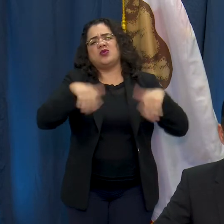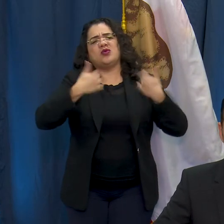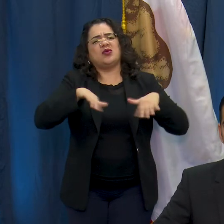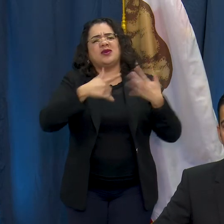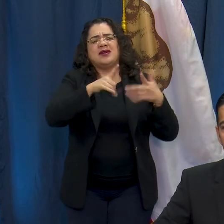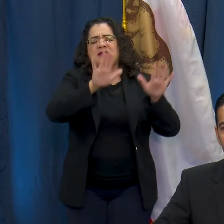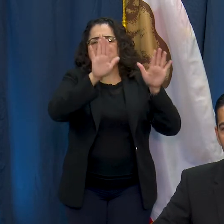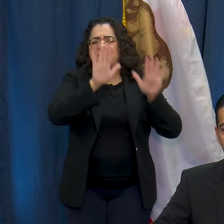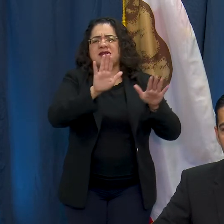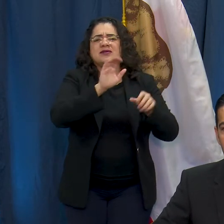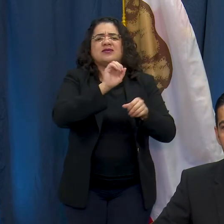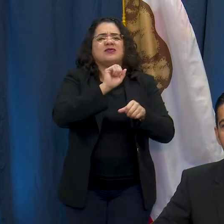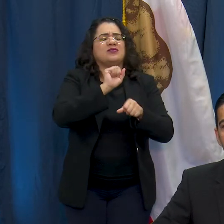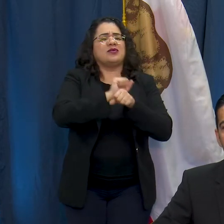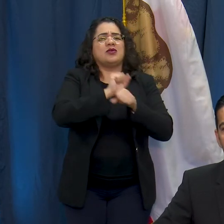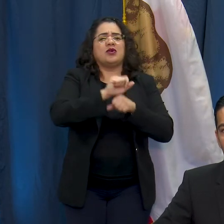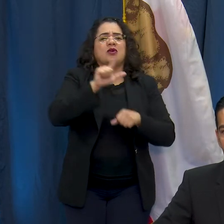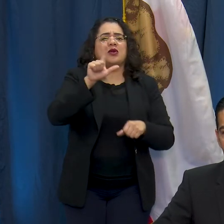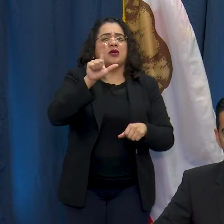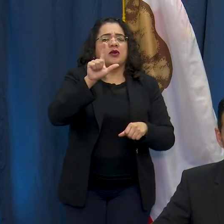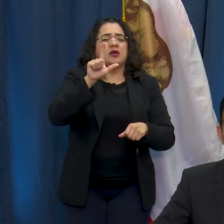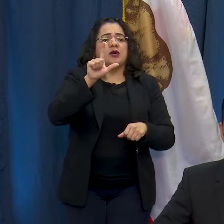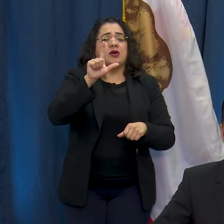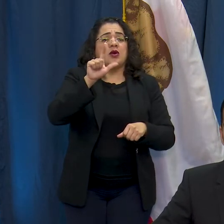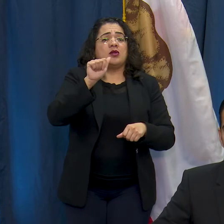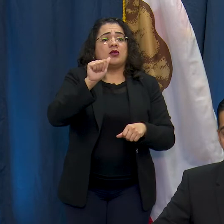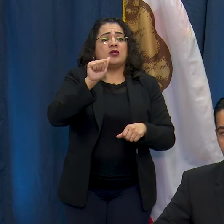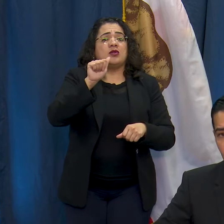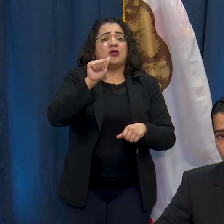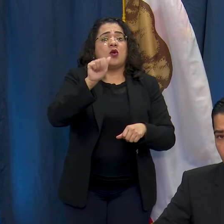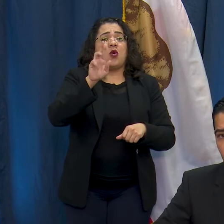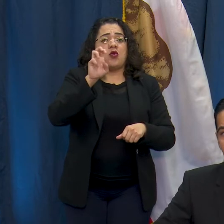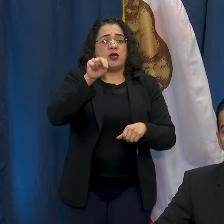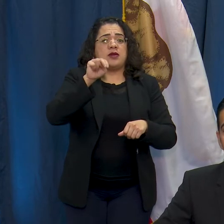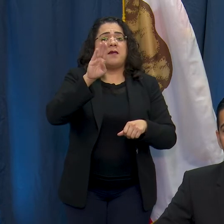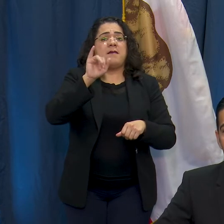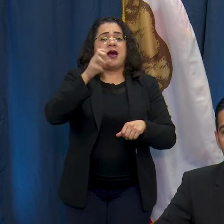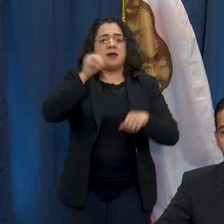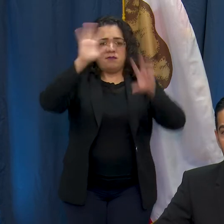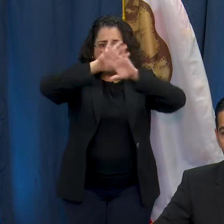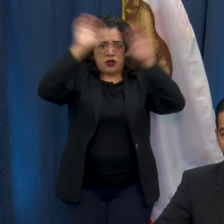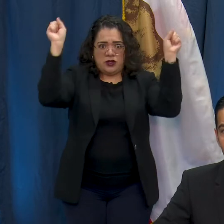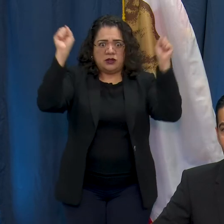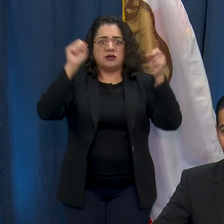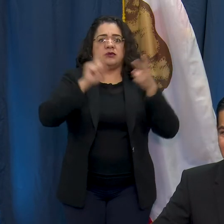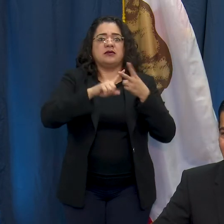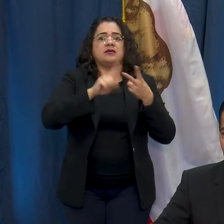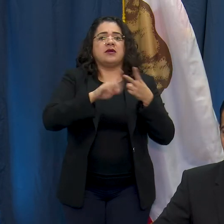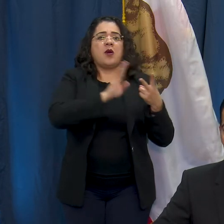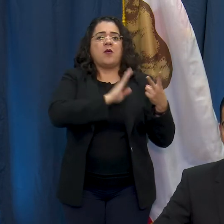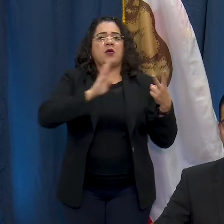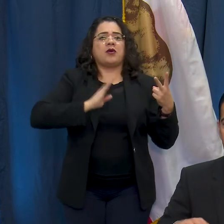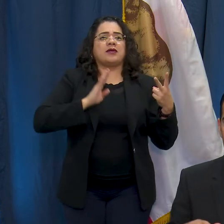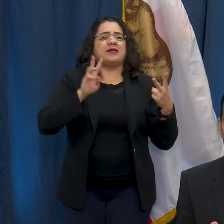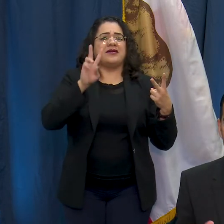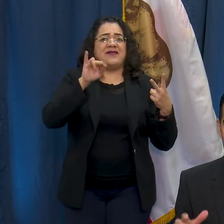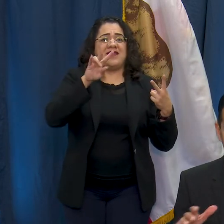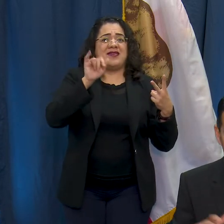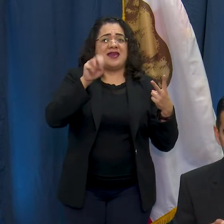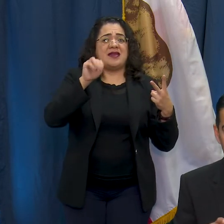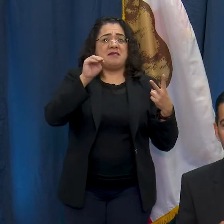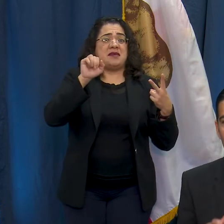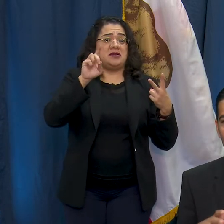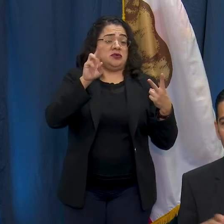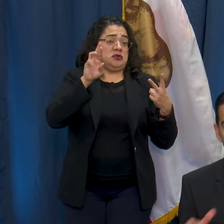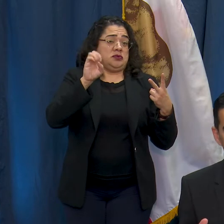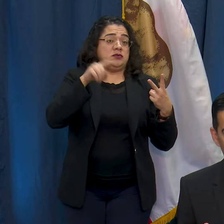new Superintendent President Luann Bynum, the President of the Board Vivian Maalulu and the entire board have been really a